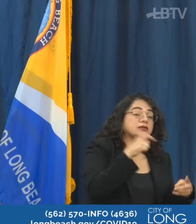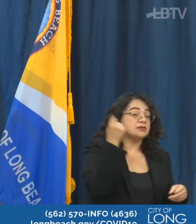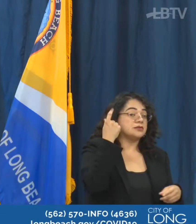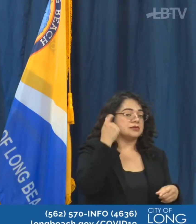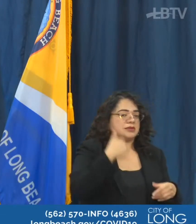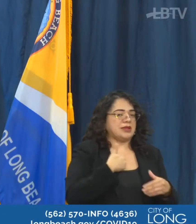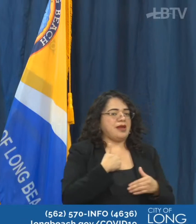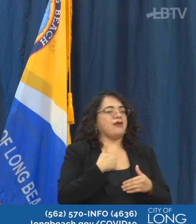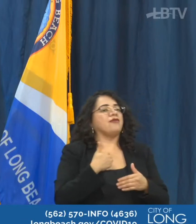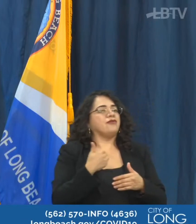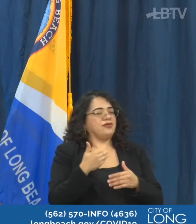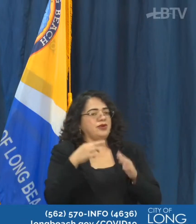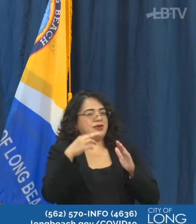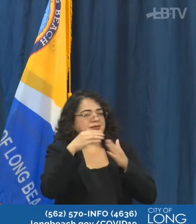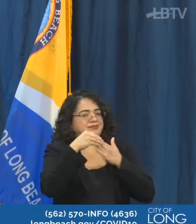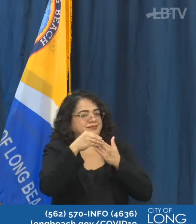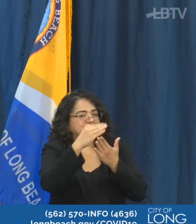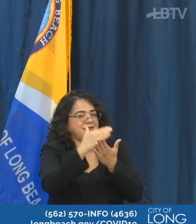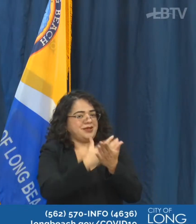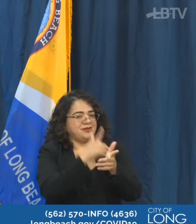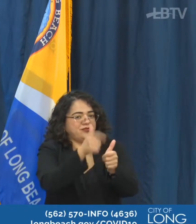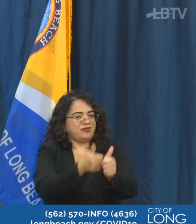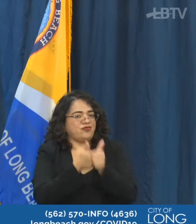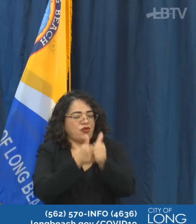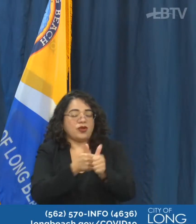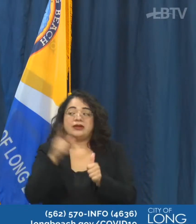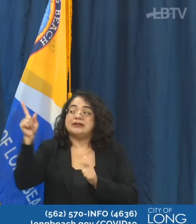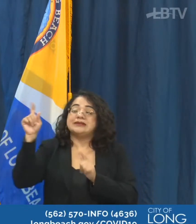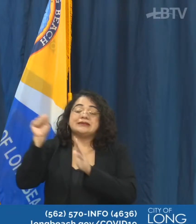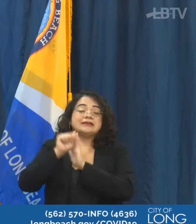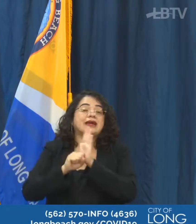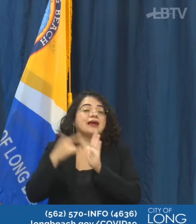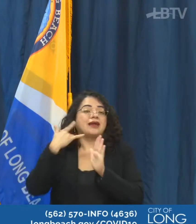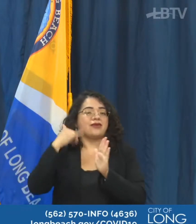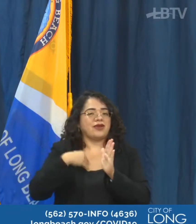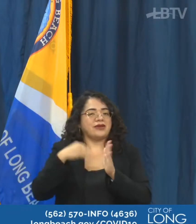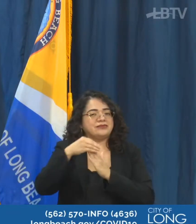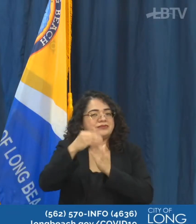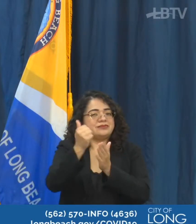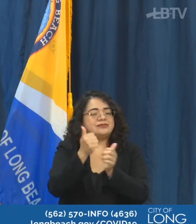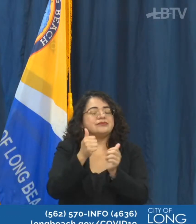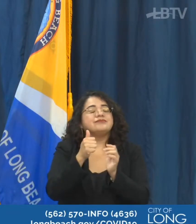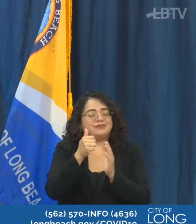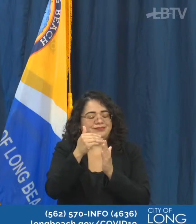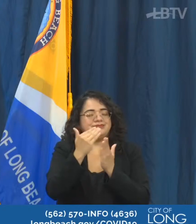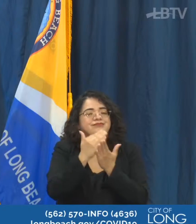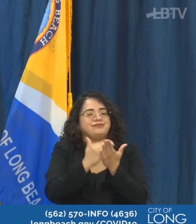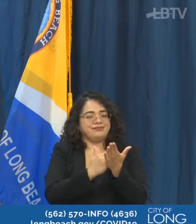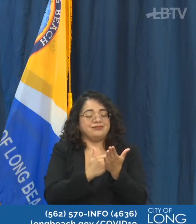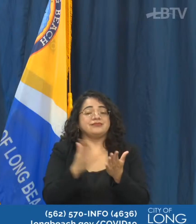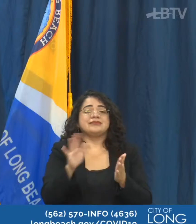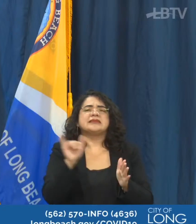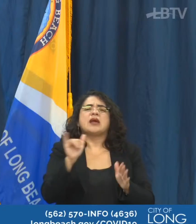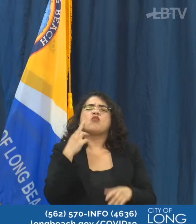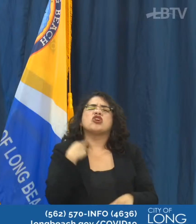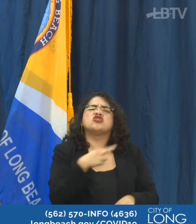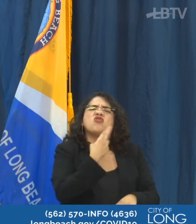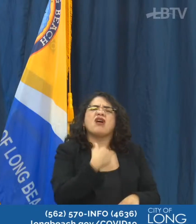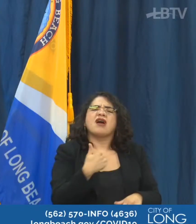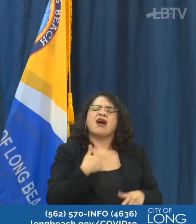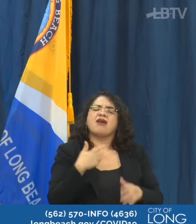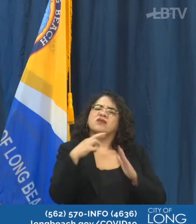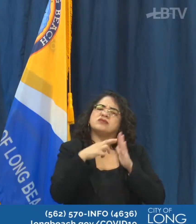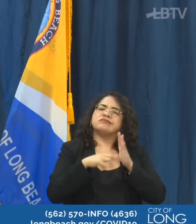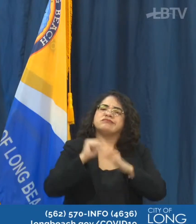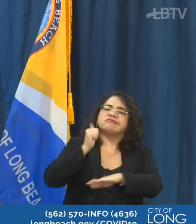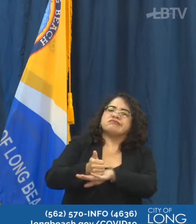per state guidance to follow really strict distancing requirements like our restaurants are. And in many ways,